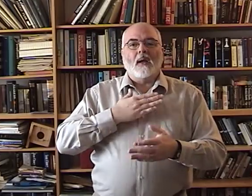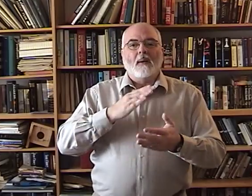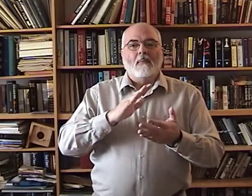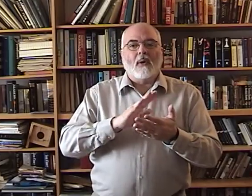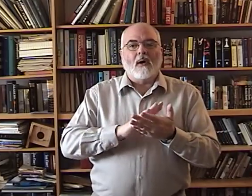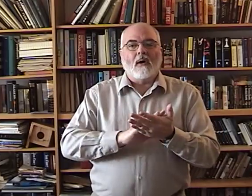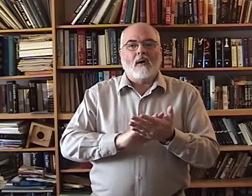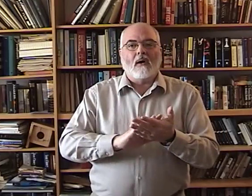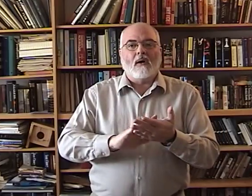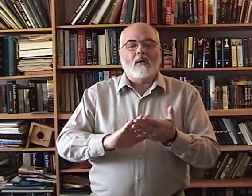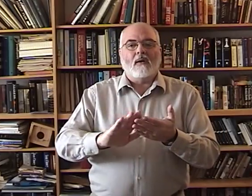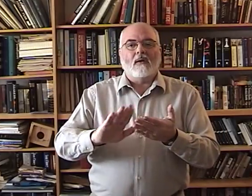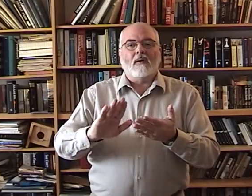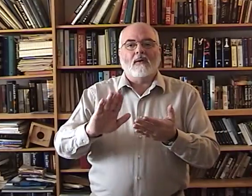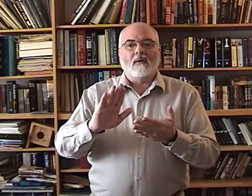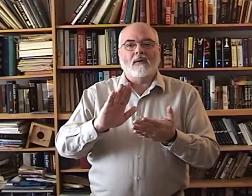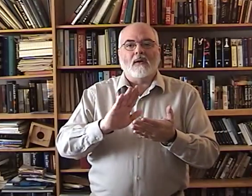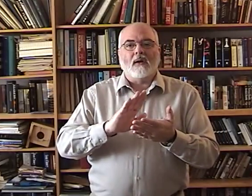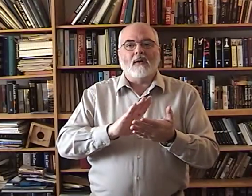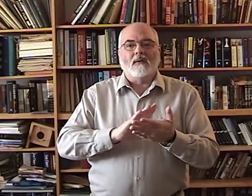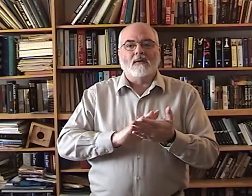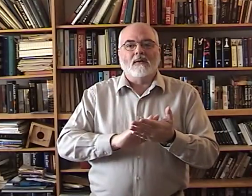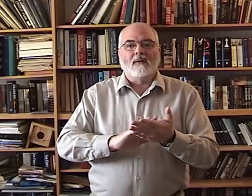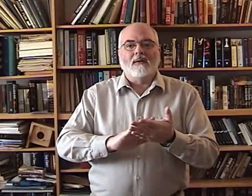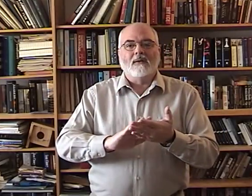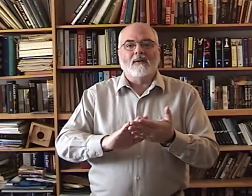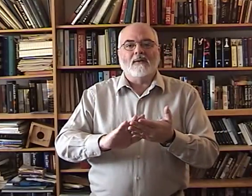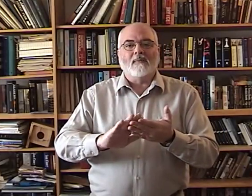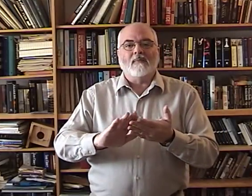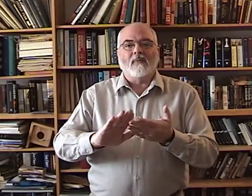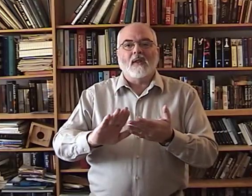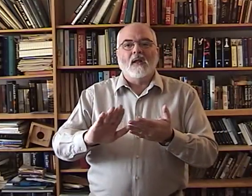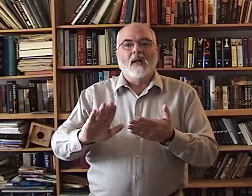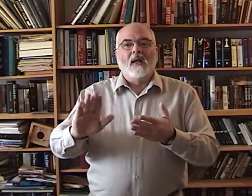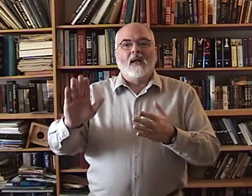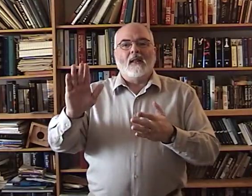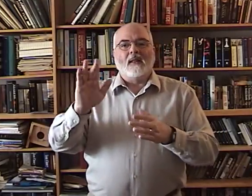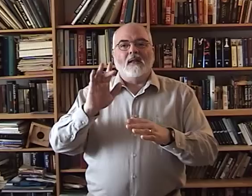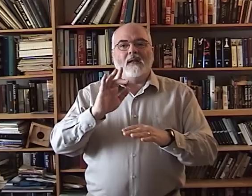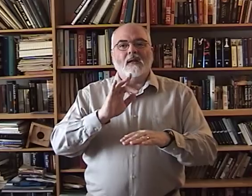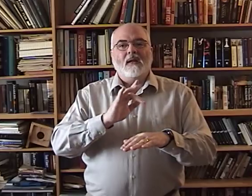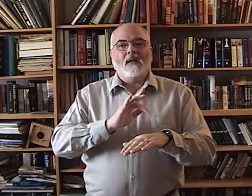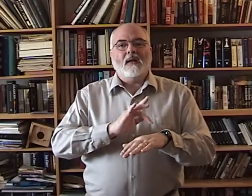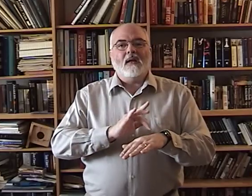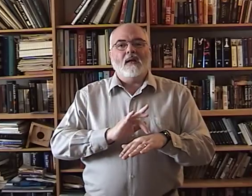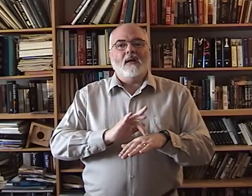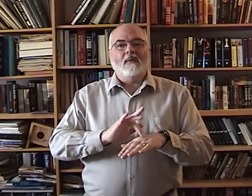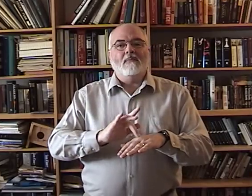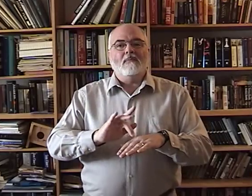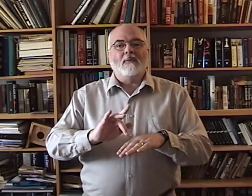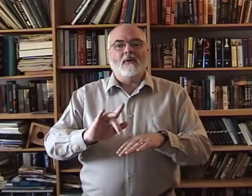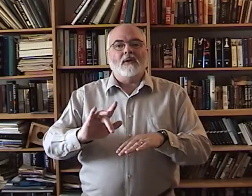pardon the empty